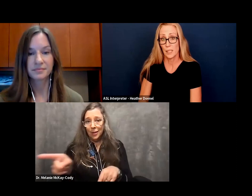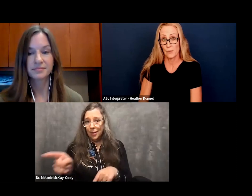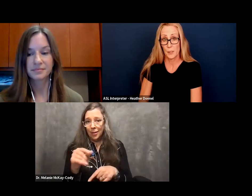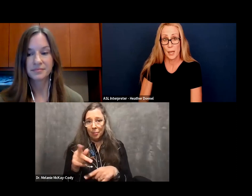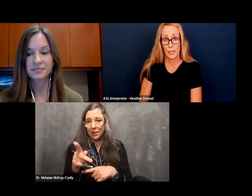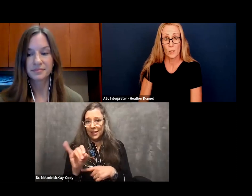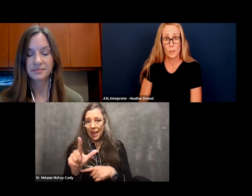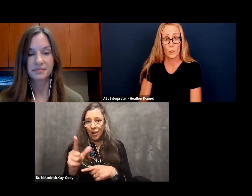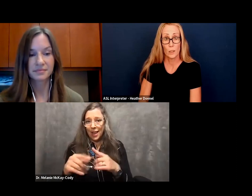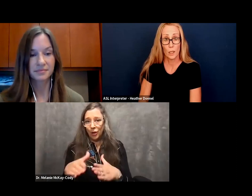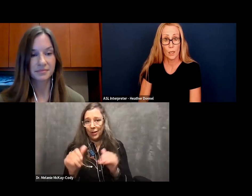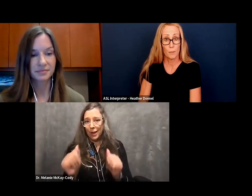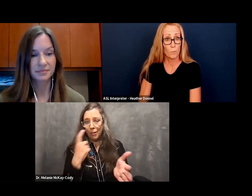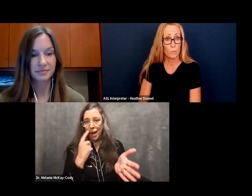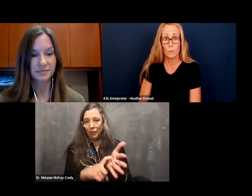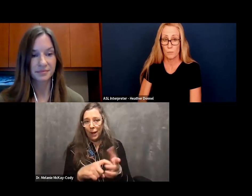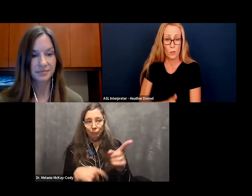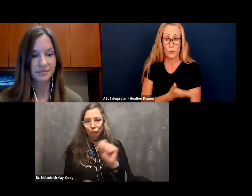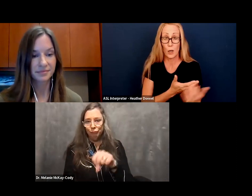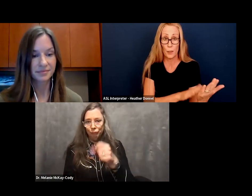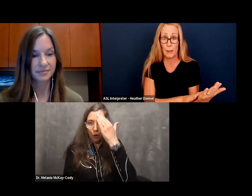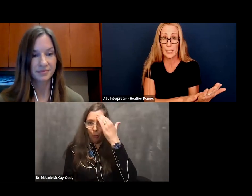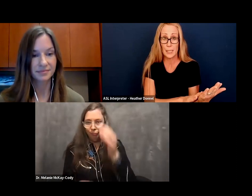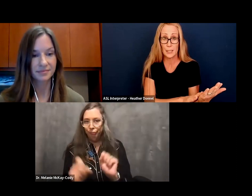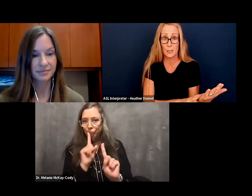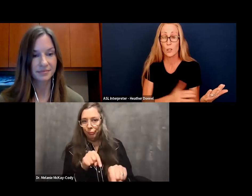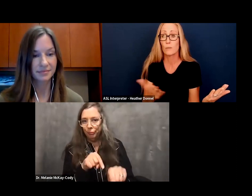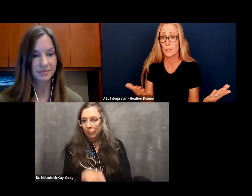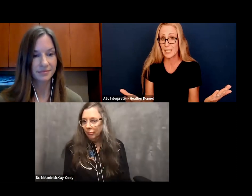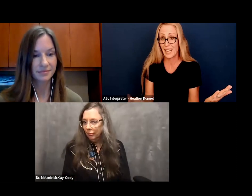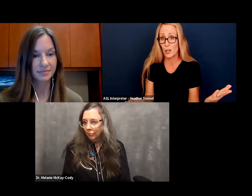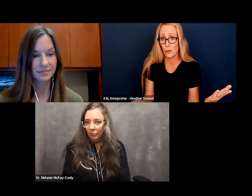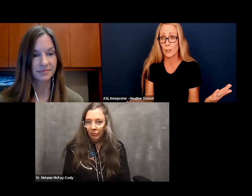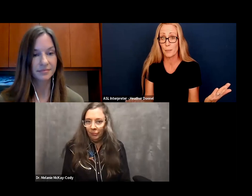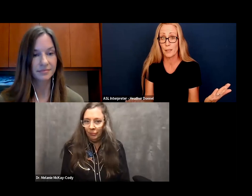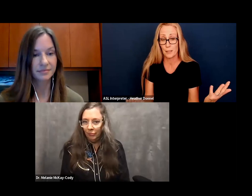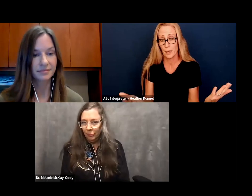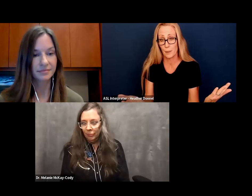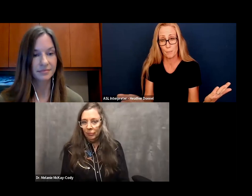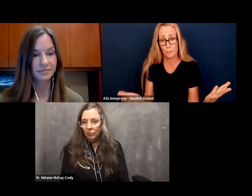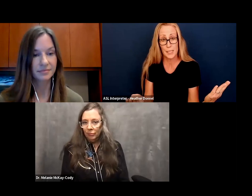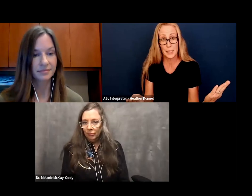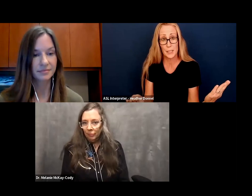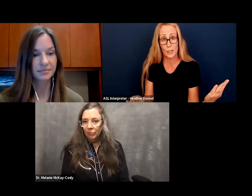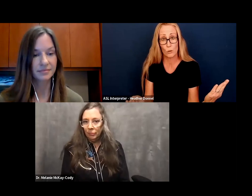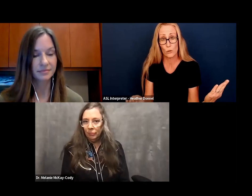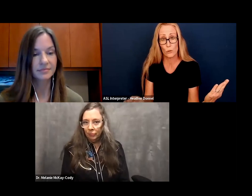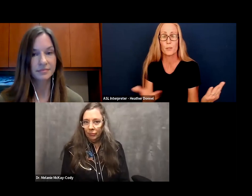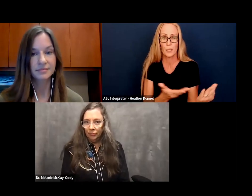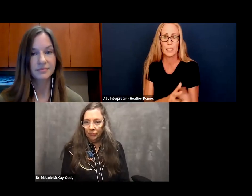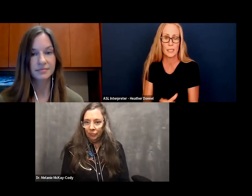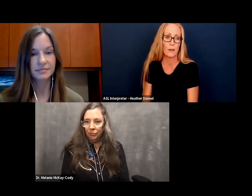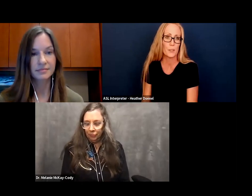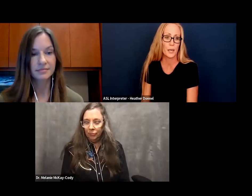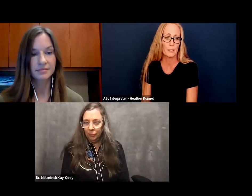Many of the signs that are in the paintings today, current Plains Indian sign language